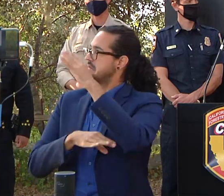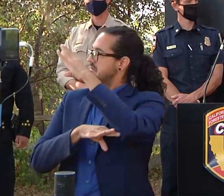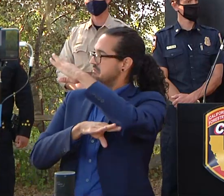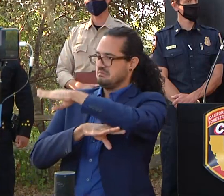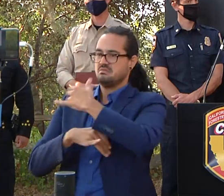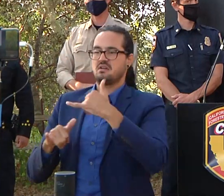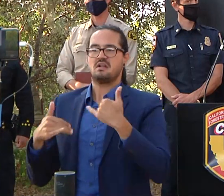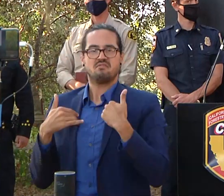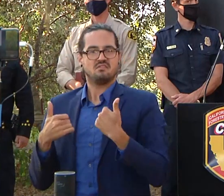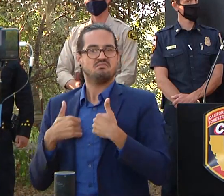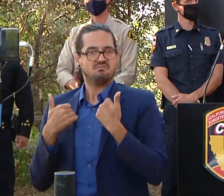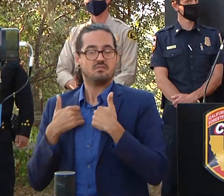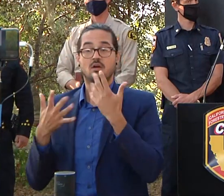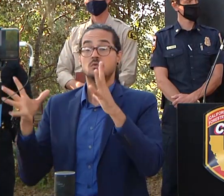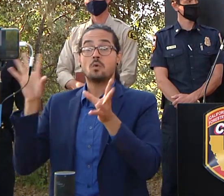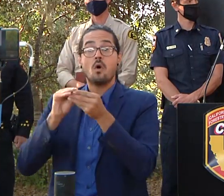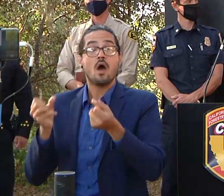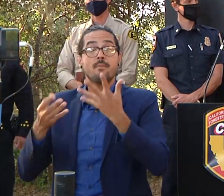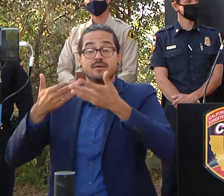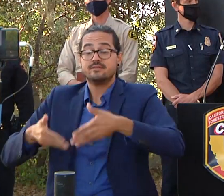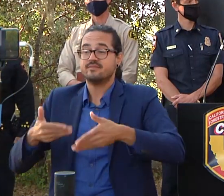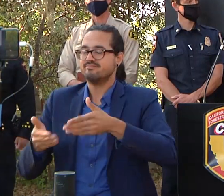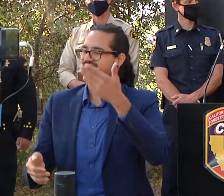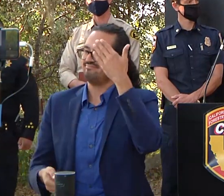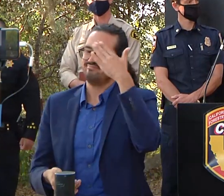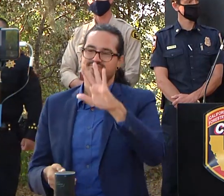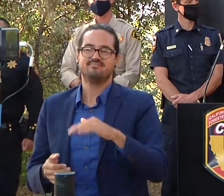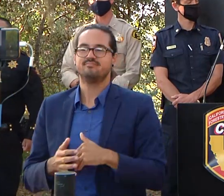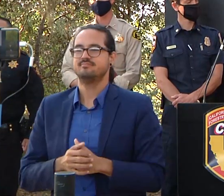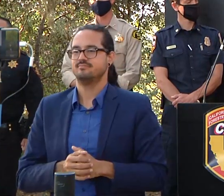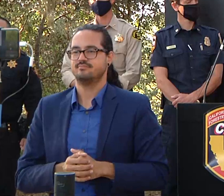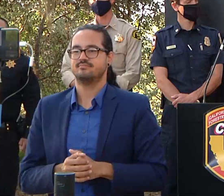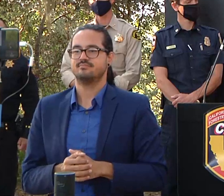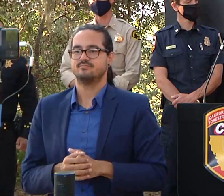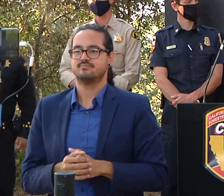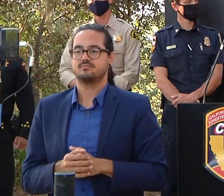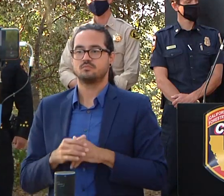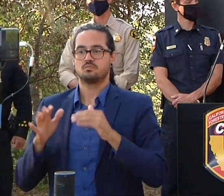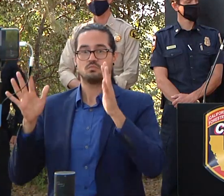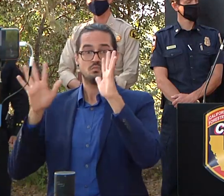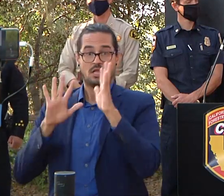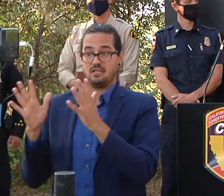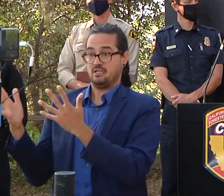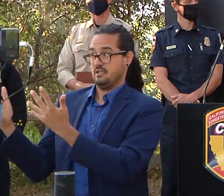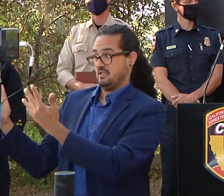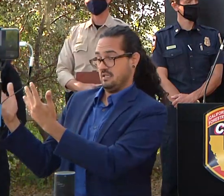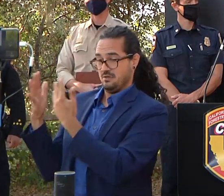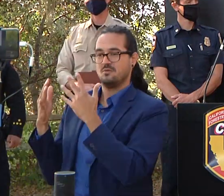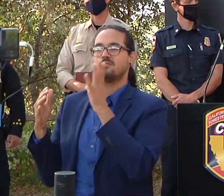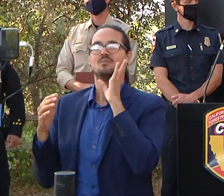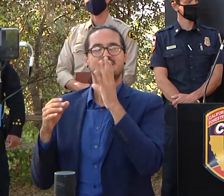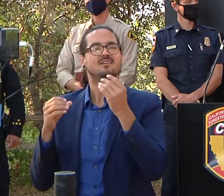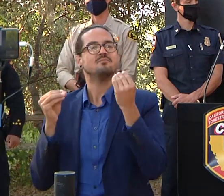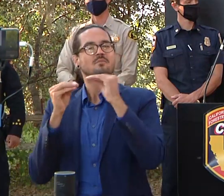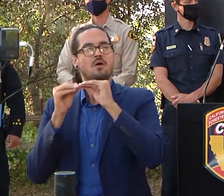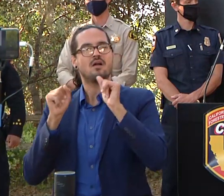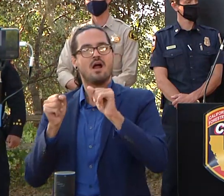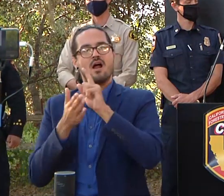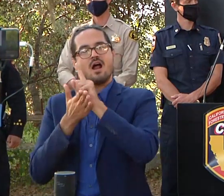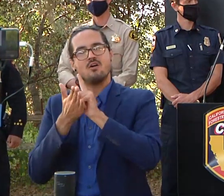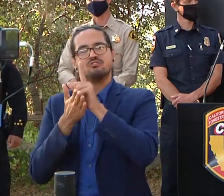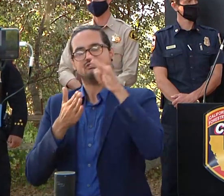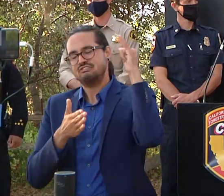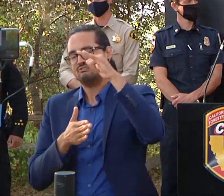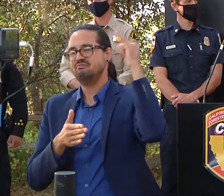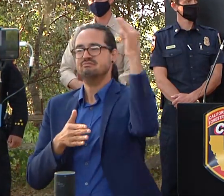to the weather as the weather that we're seeing is forecasted to approach we're going to get a lot more flight hours to be able to drop a lot more water and use that tool effectively